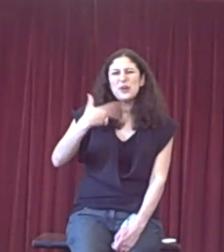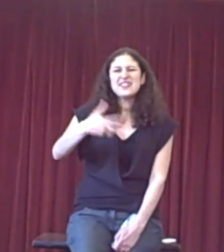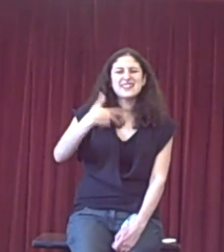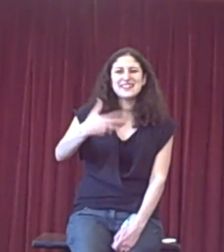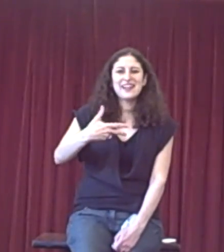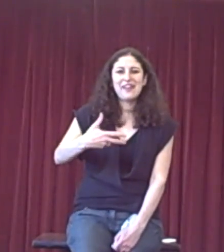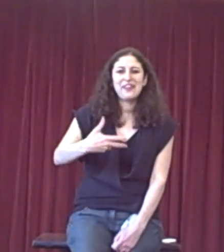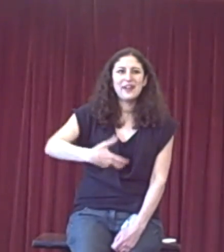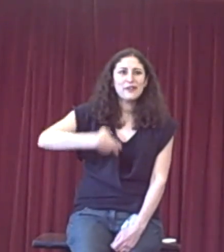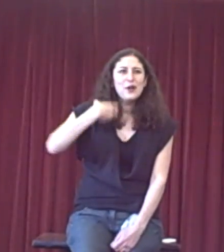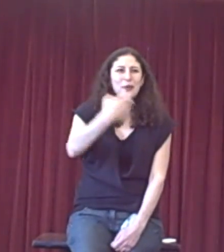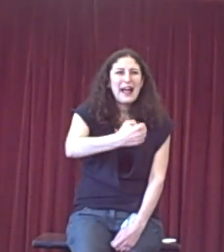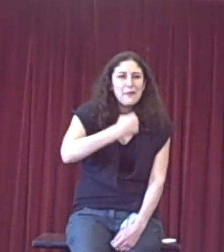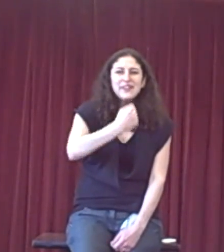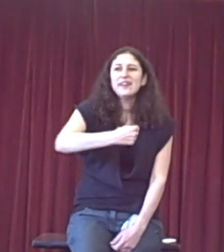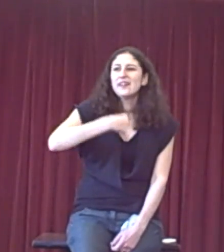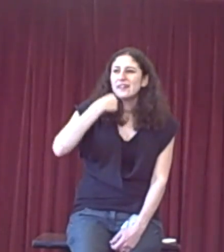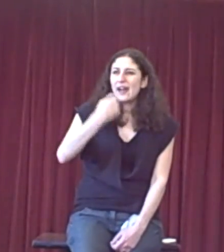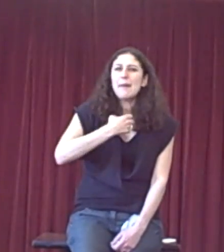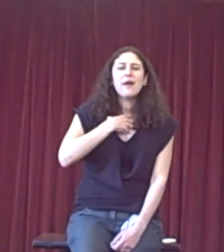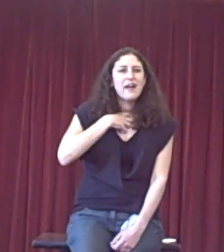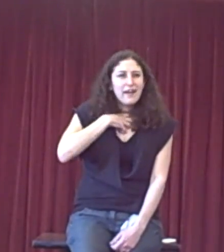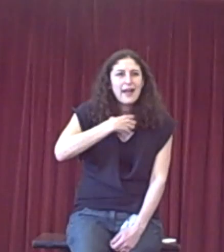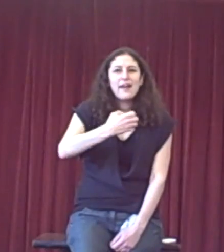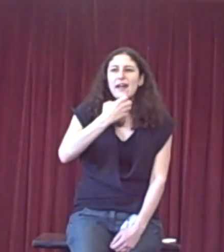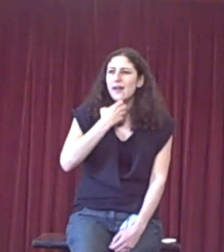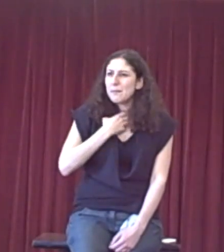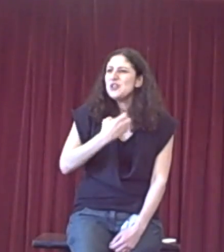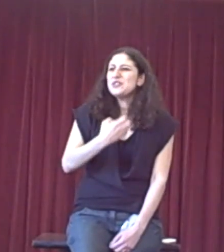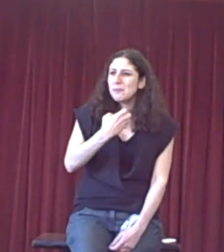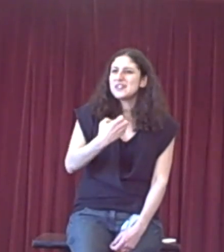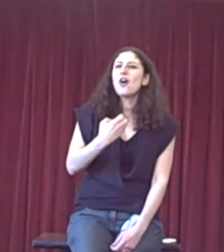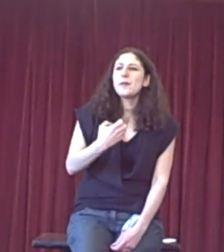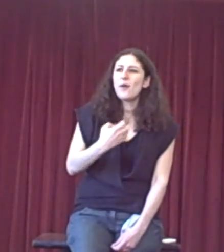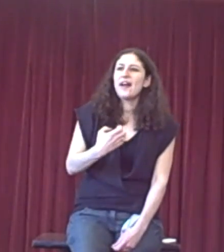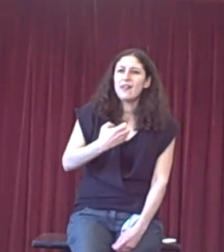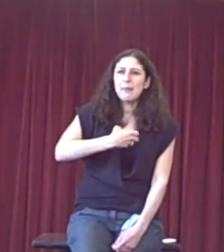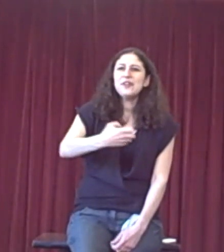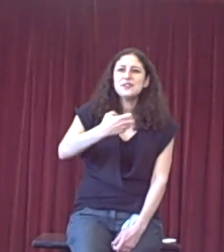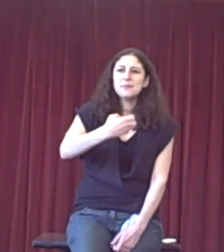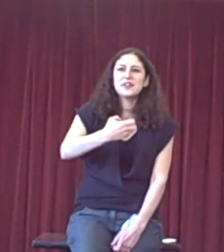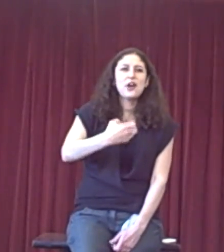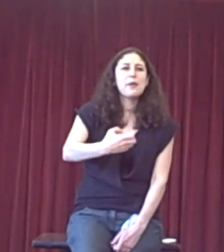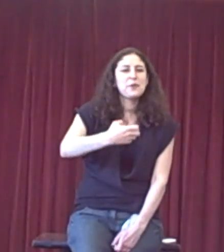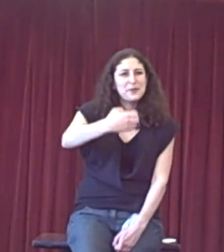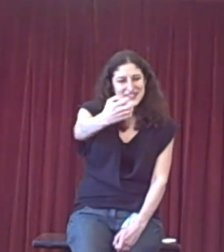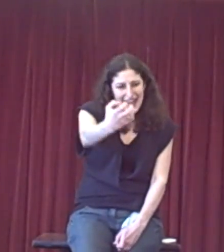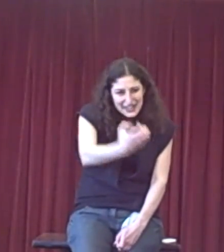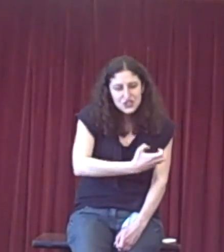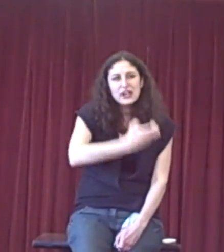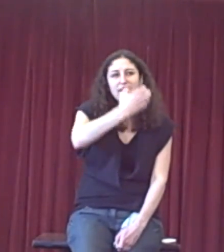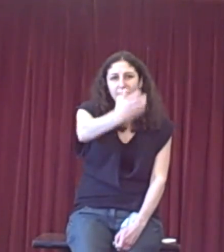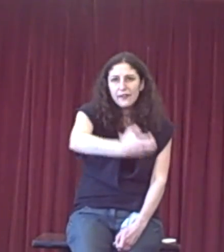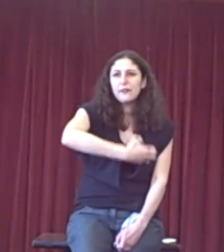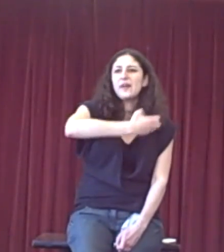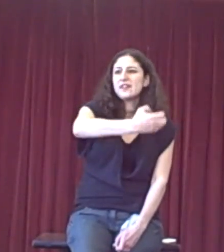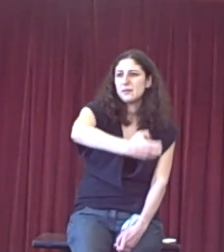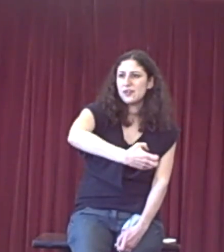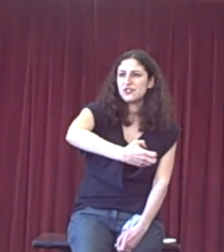always trying to think of that thing of, well, how is, am I using my time work? Am I using my time work as actually undermining the motion